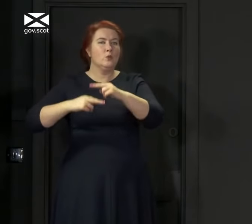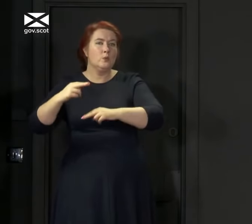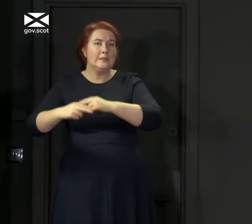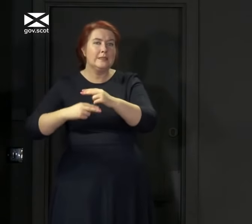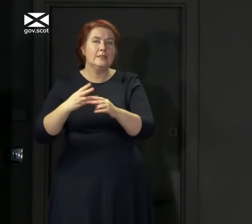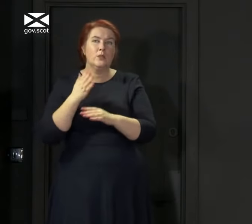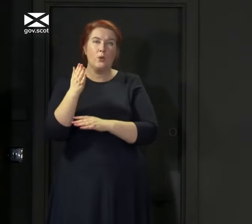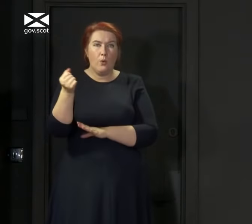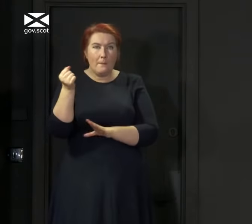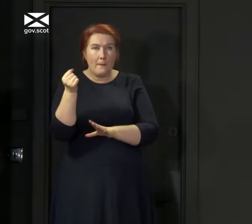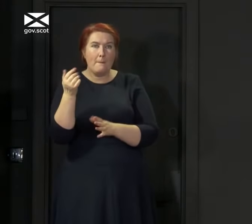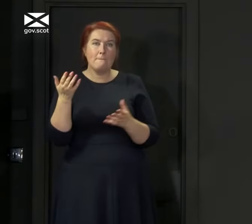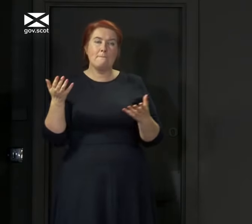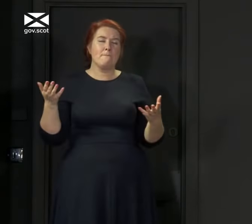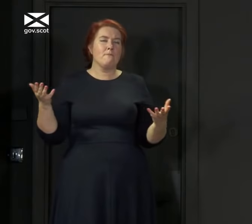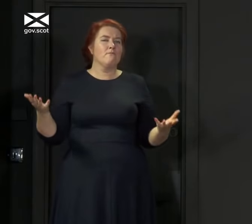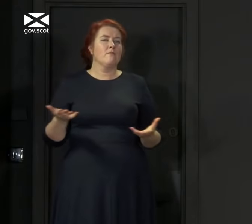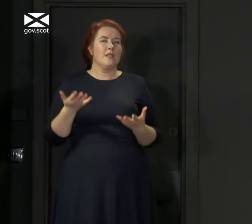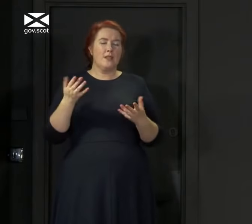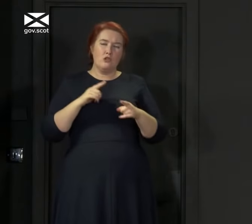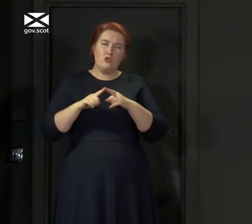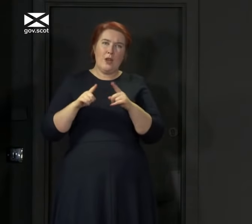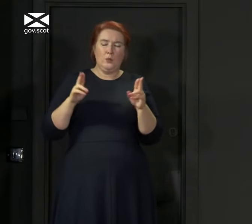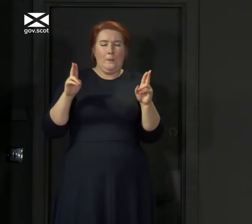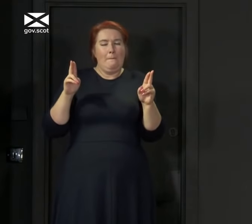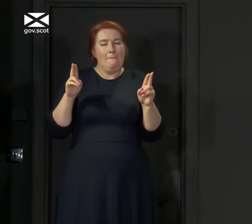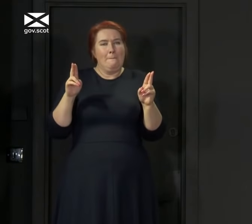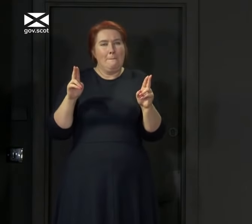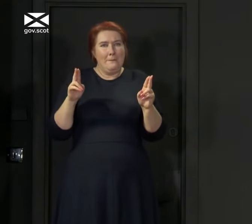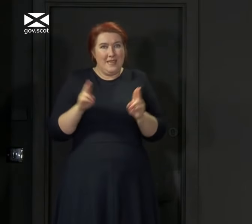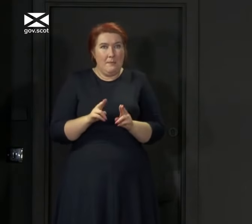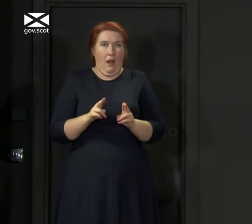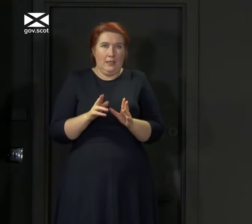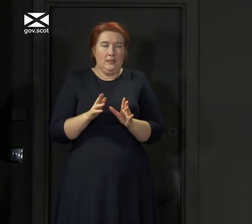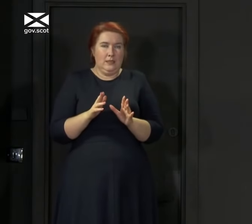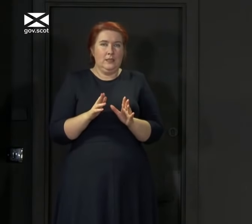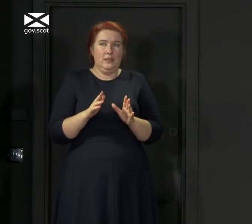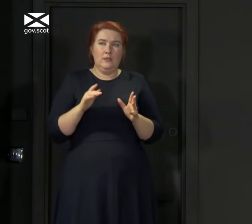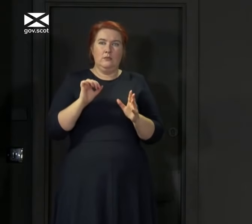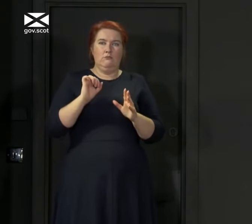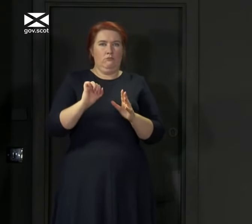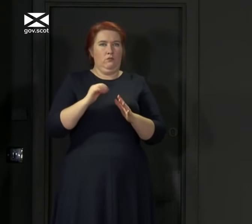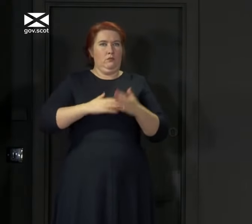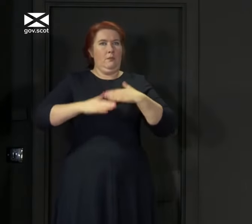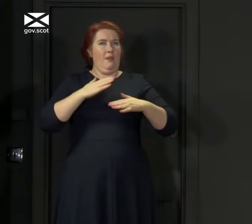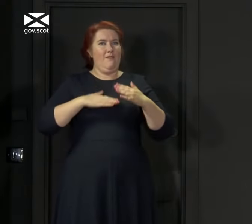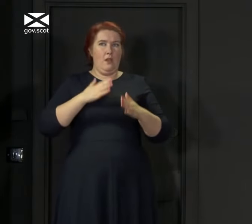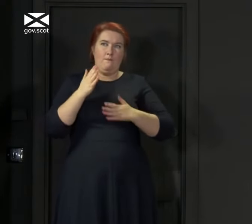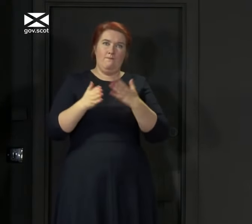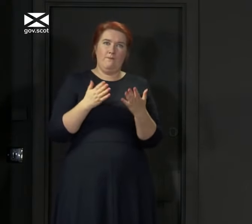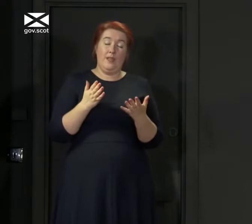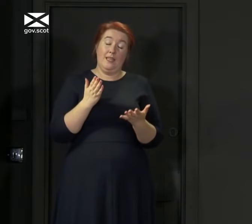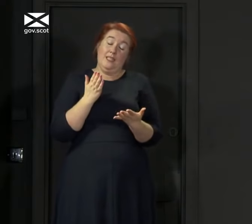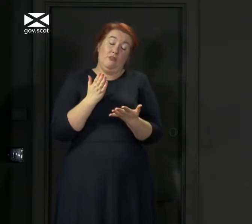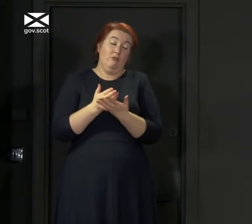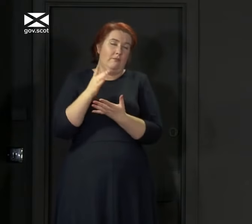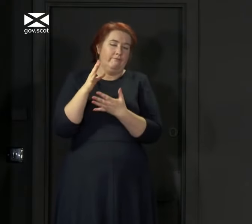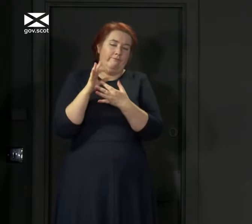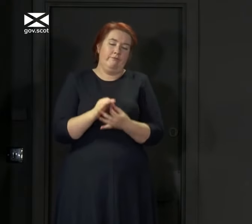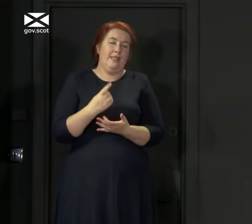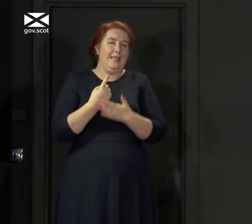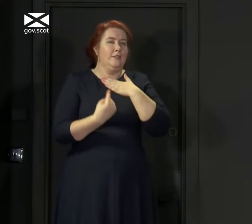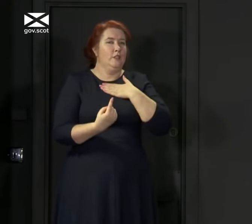weeks and minimise more than normal the things you're doing. And that does come down, I'm afraid, to